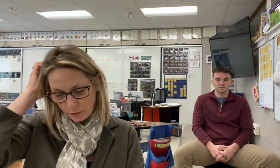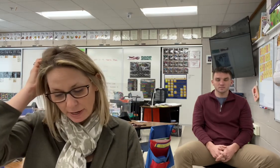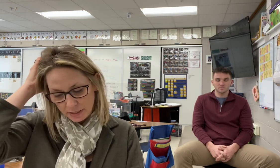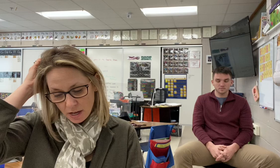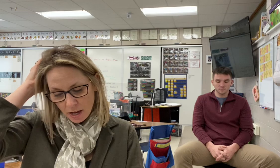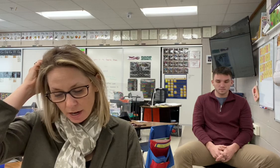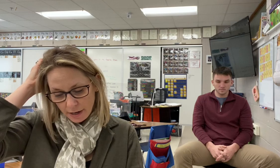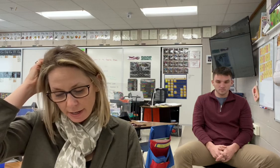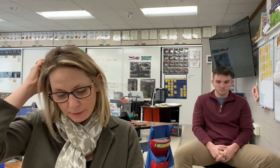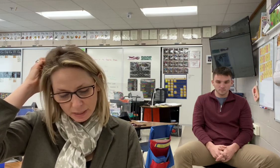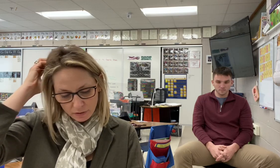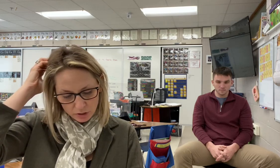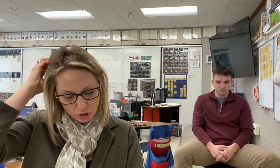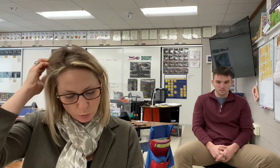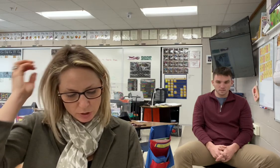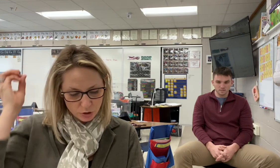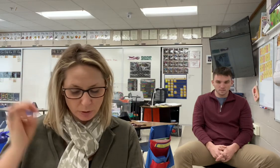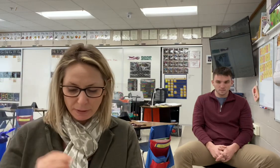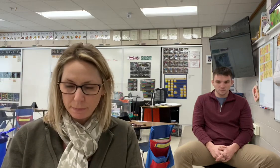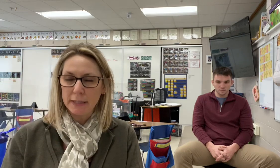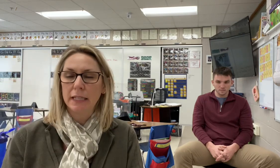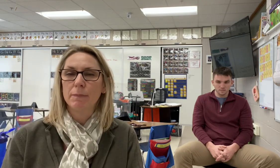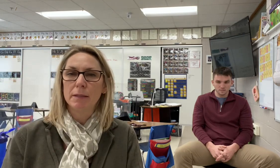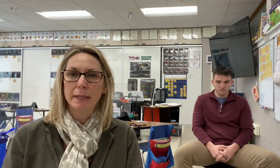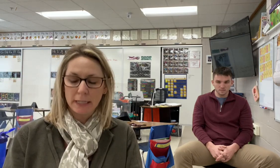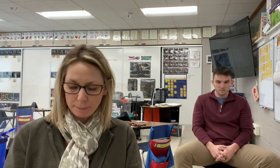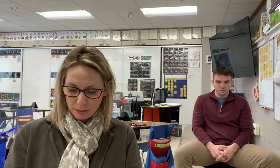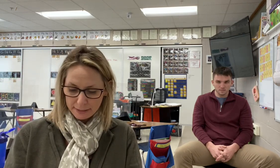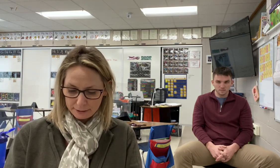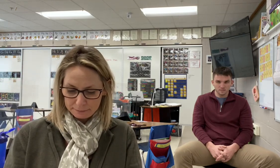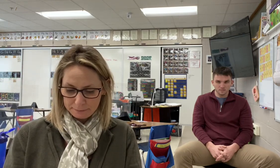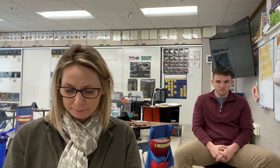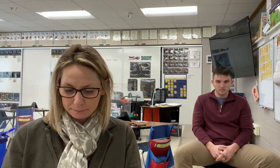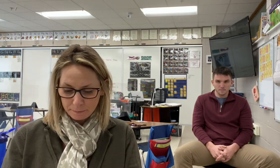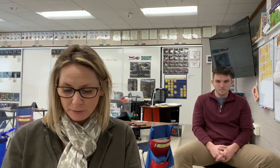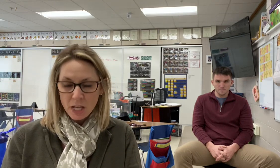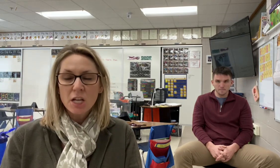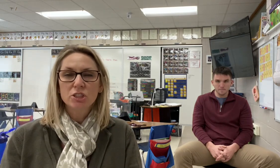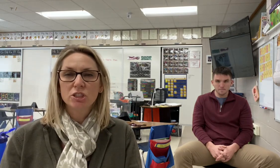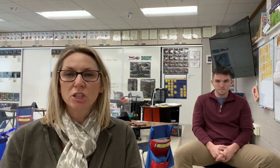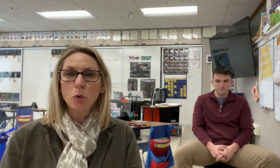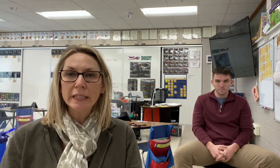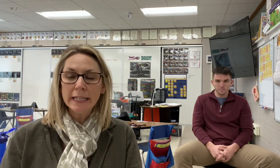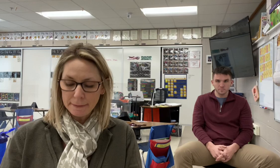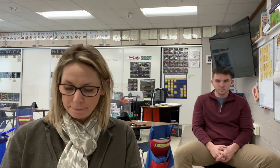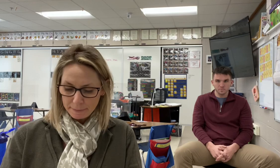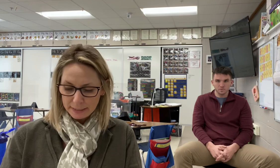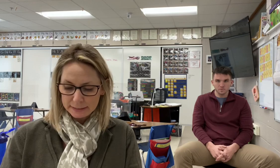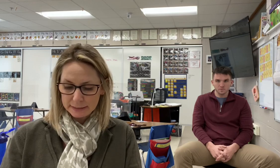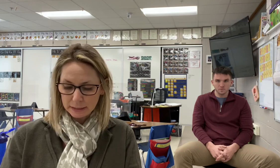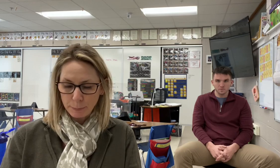great. All right, I'm going to give you the two words. You'll repeat them and then give me the beginning blend. Slowly, slippery.